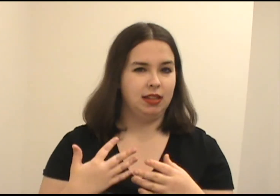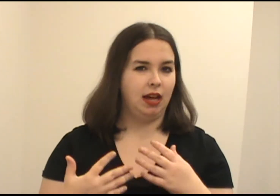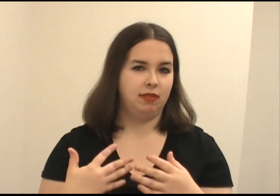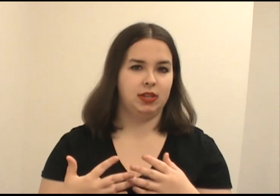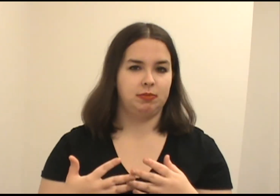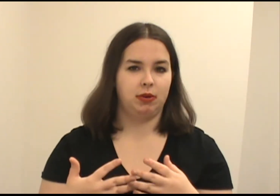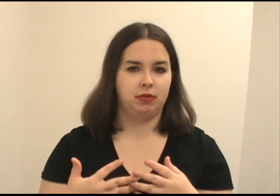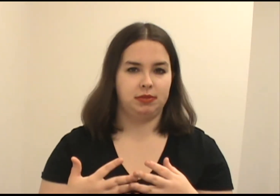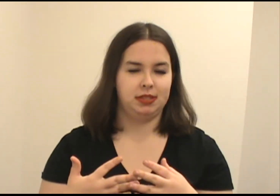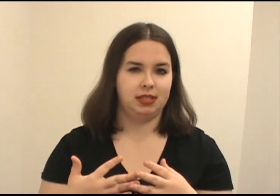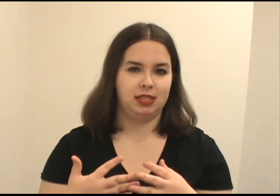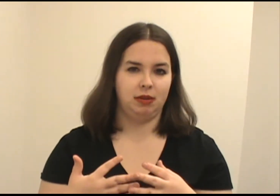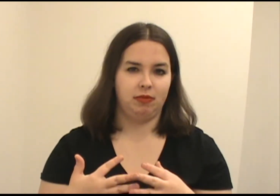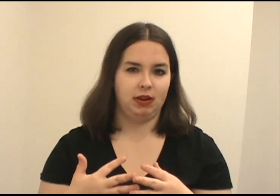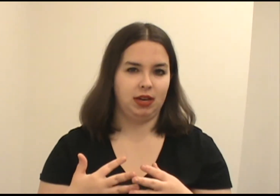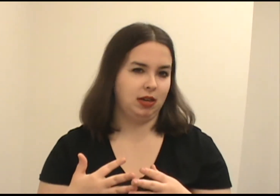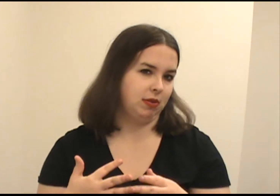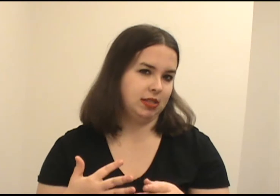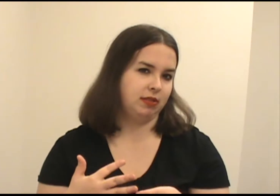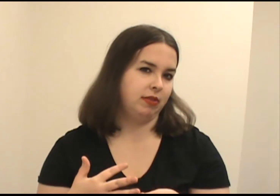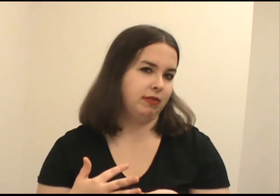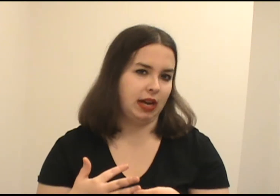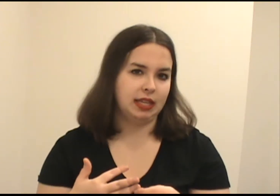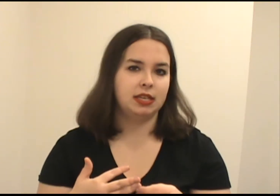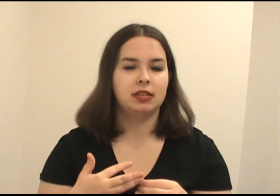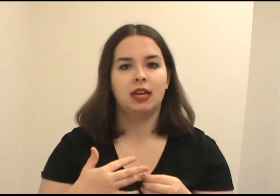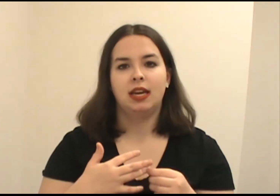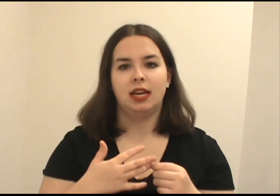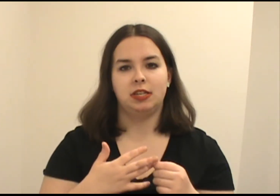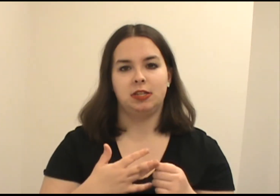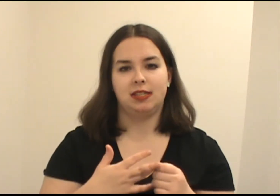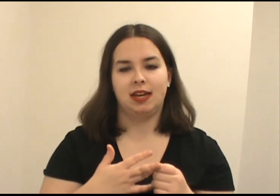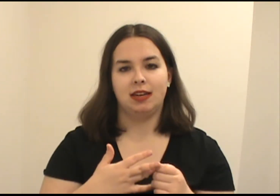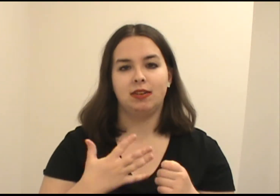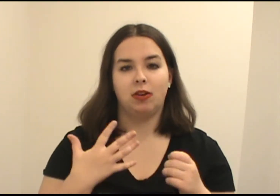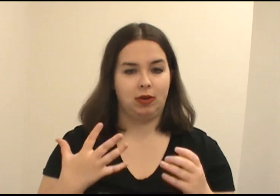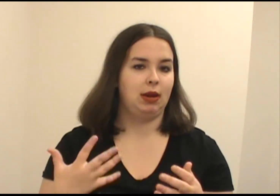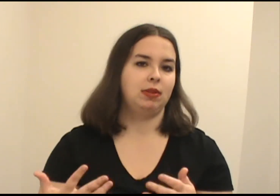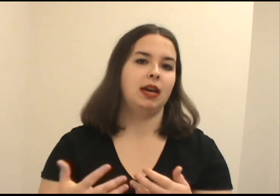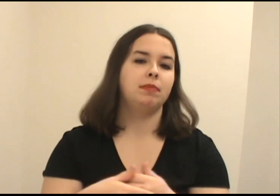lot of his motives seem very aggressive and violent and she's not okay with that.